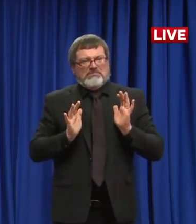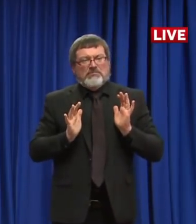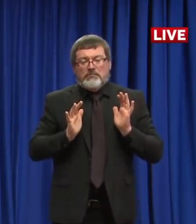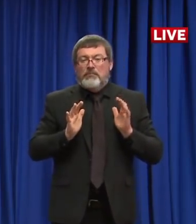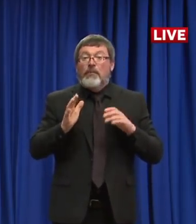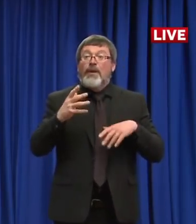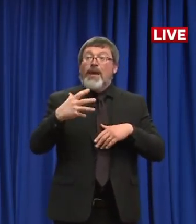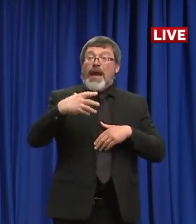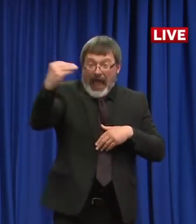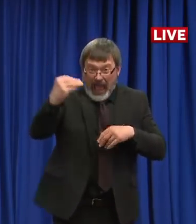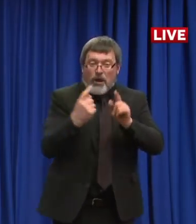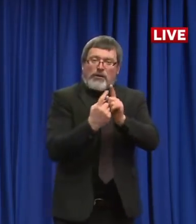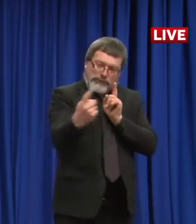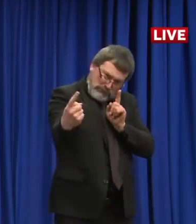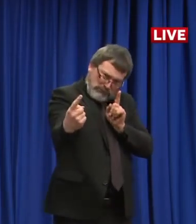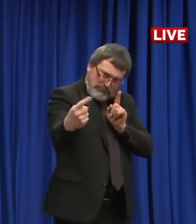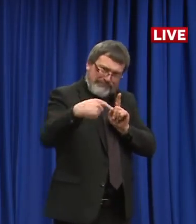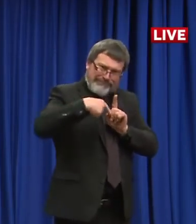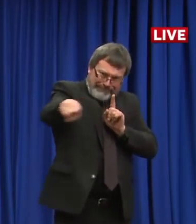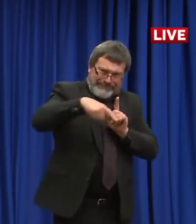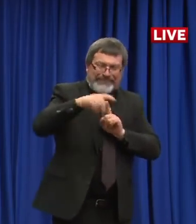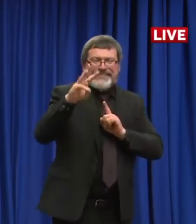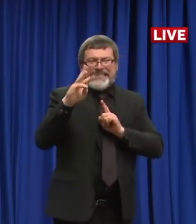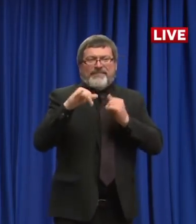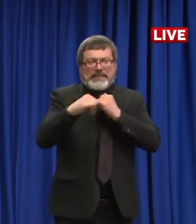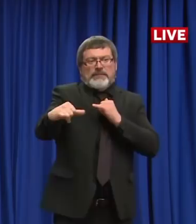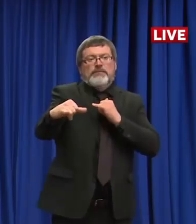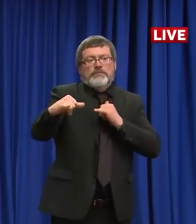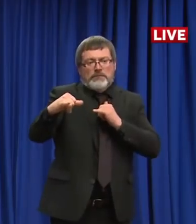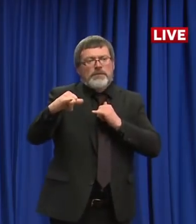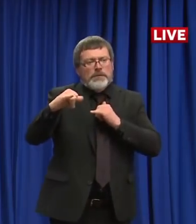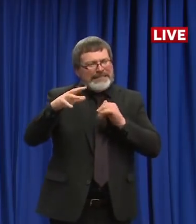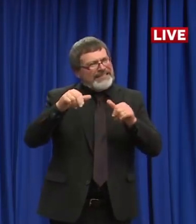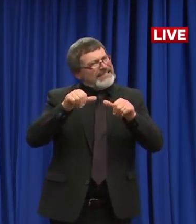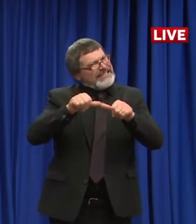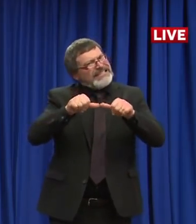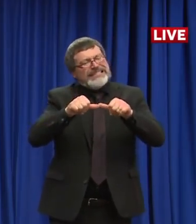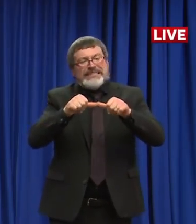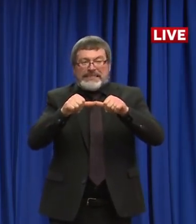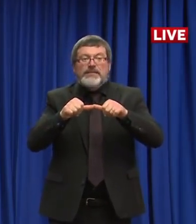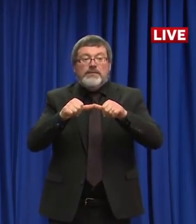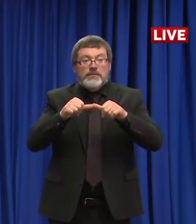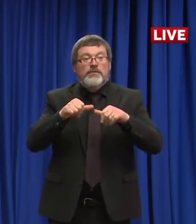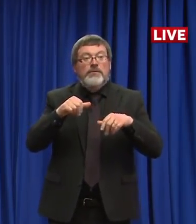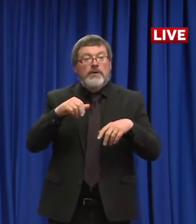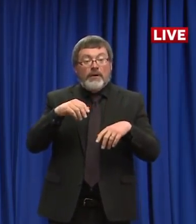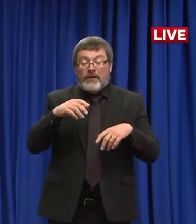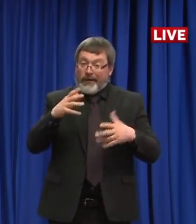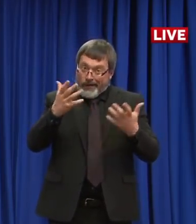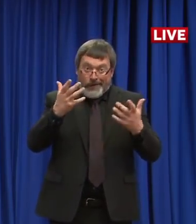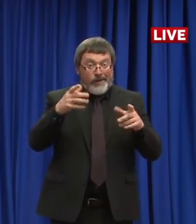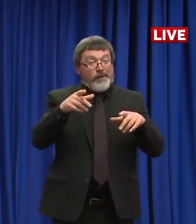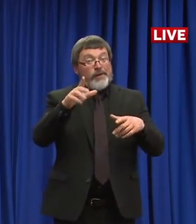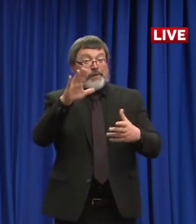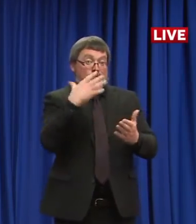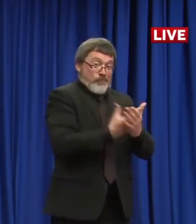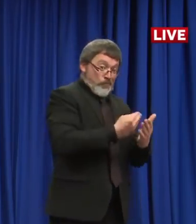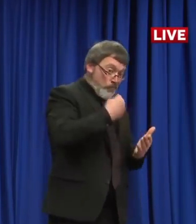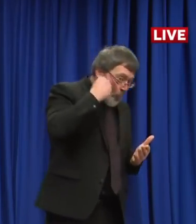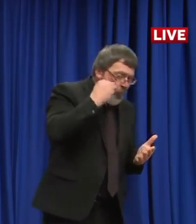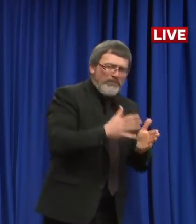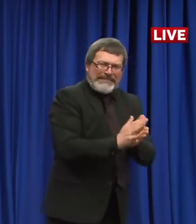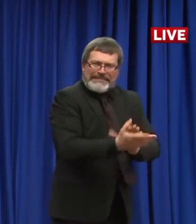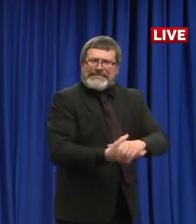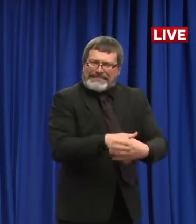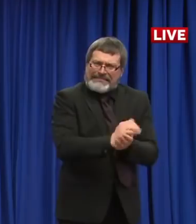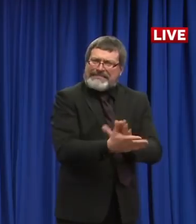from other people at all times and practice good hand cleaning and good hand hygiene. We do encourage and recommend that